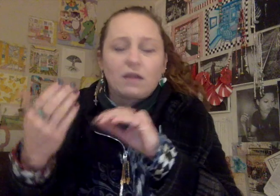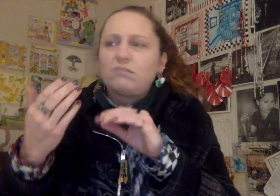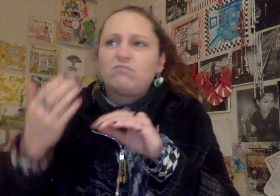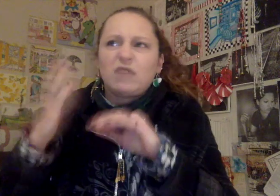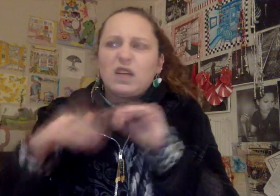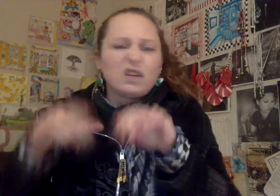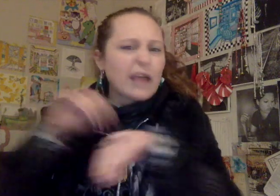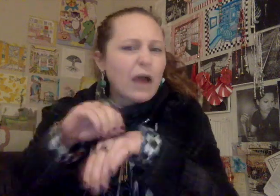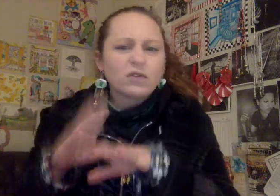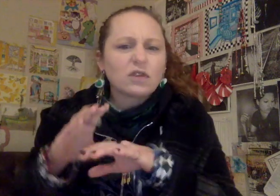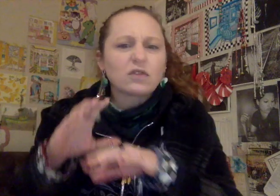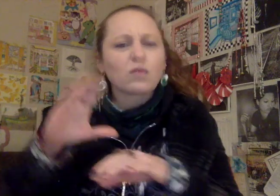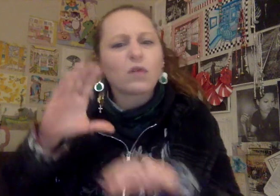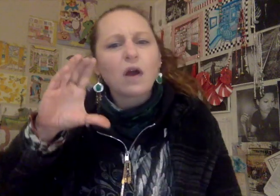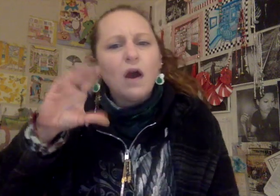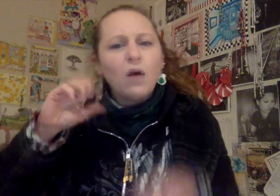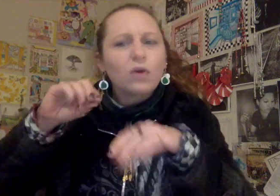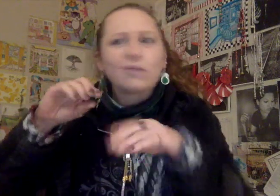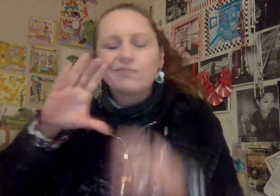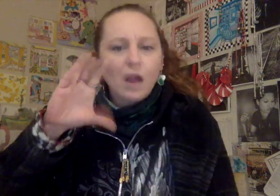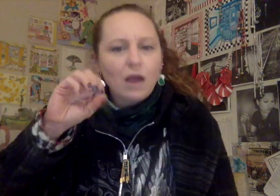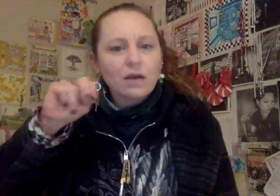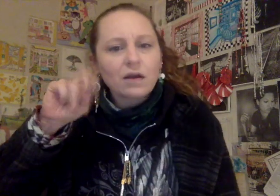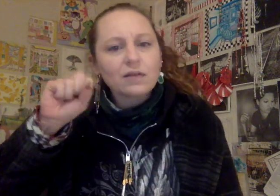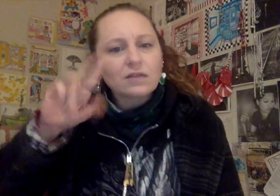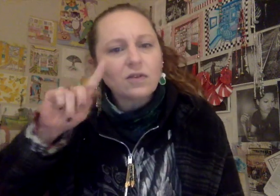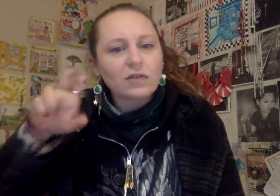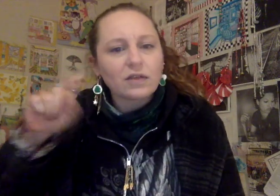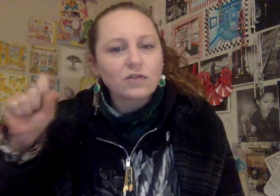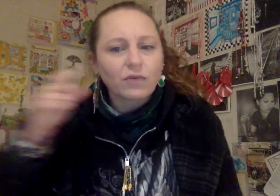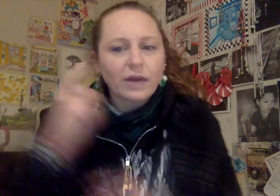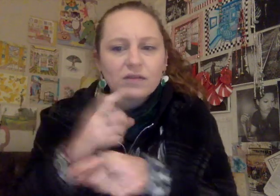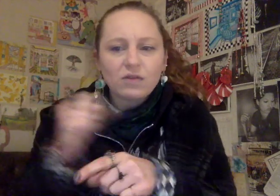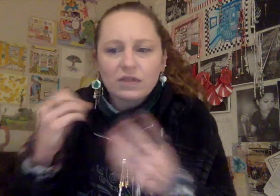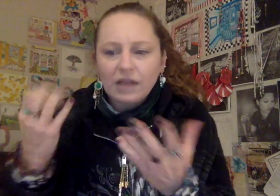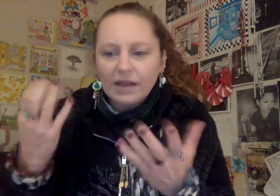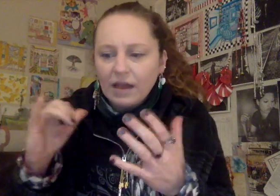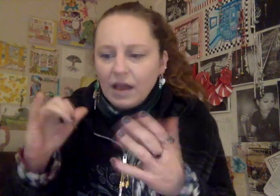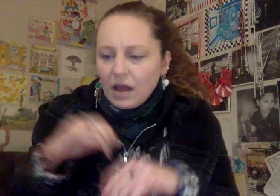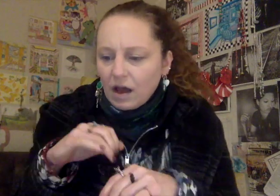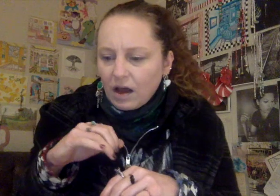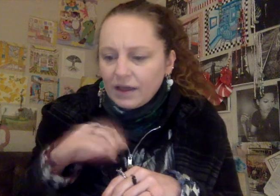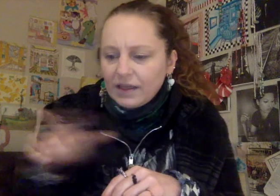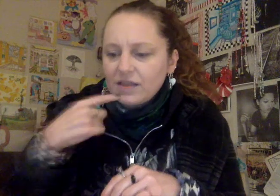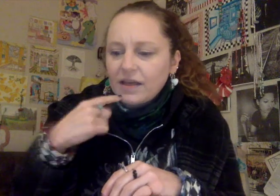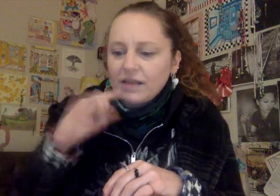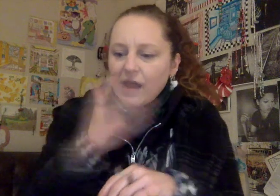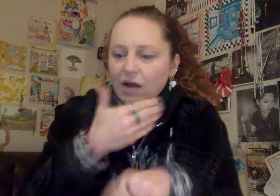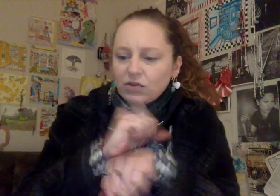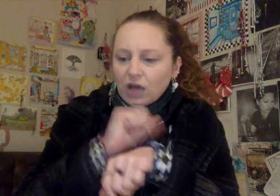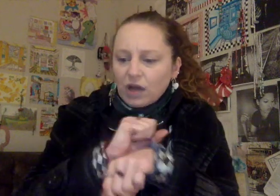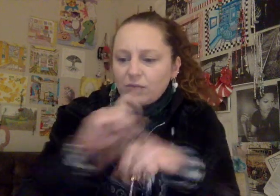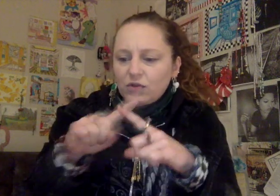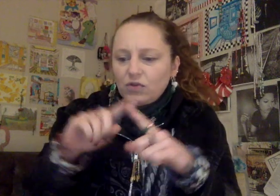than counselors. We're, we're consultants, right? So it's like, uh, he said, it's our job to